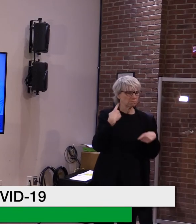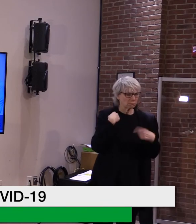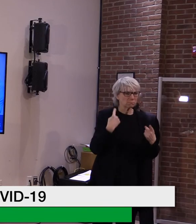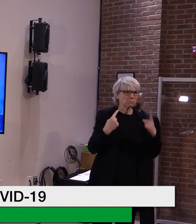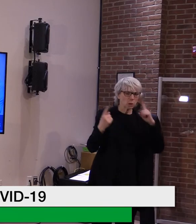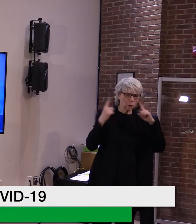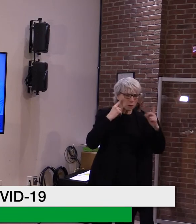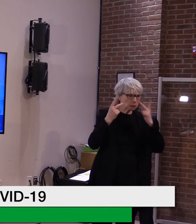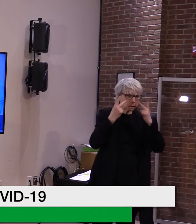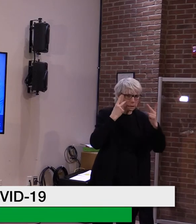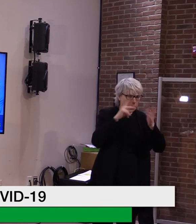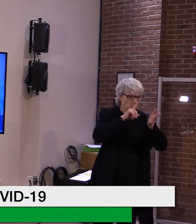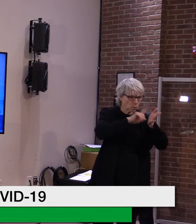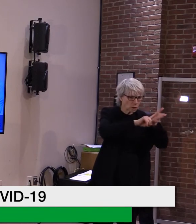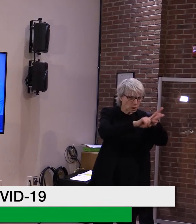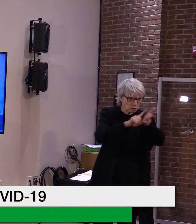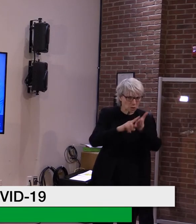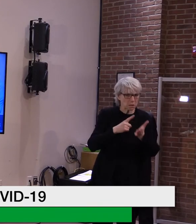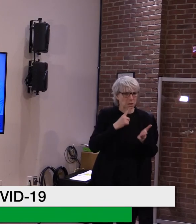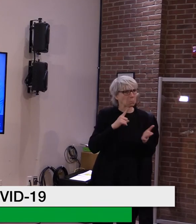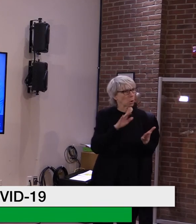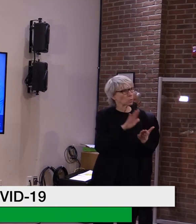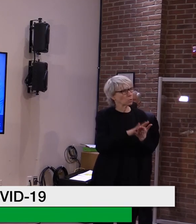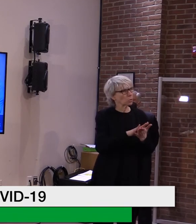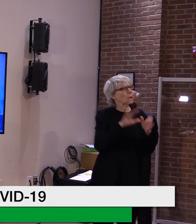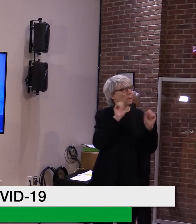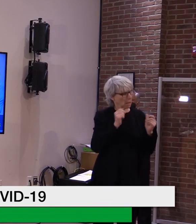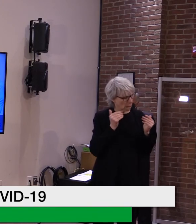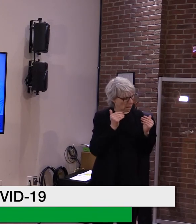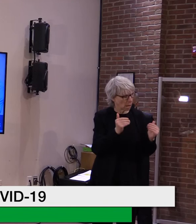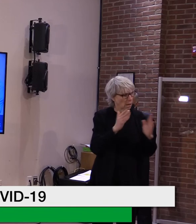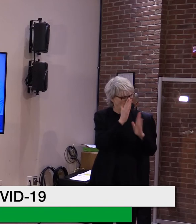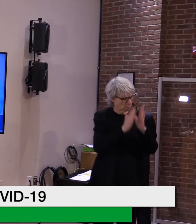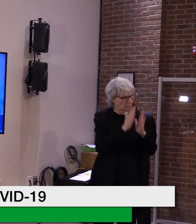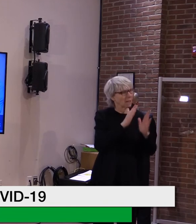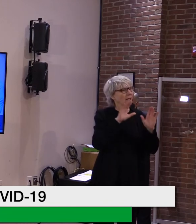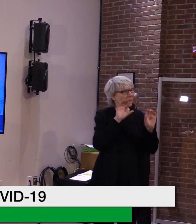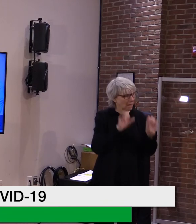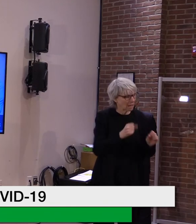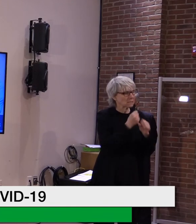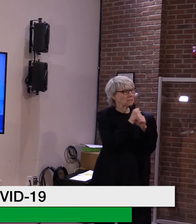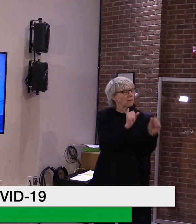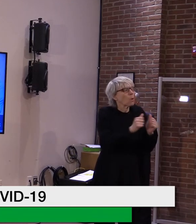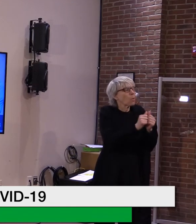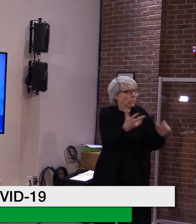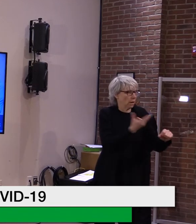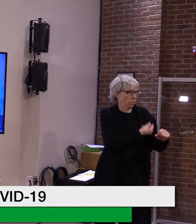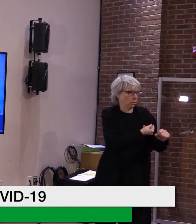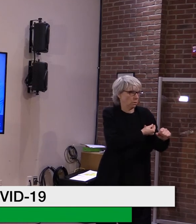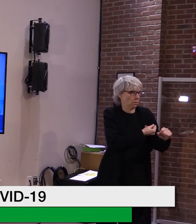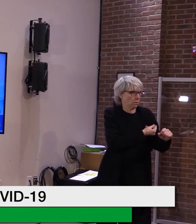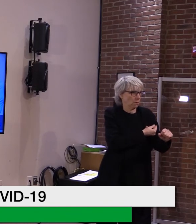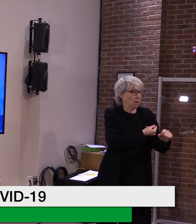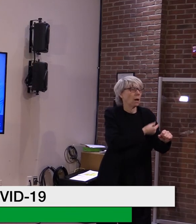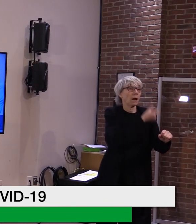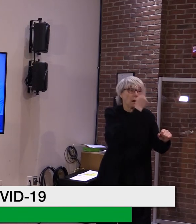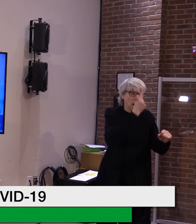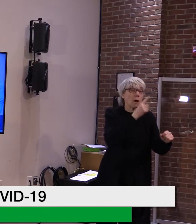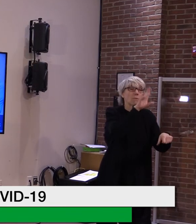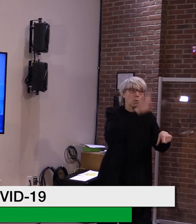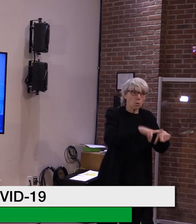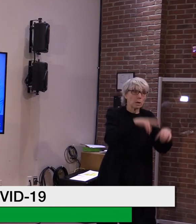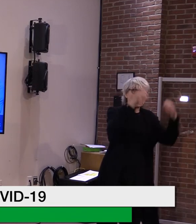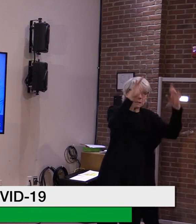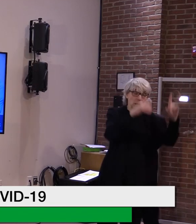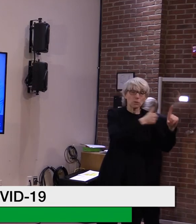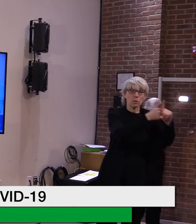said that schools can't operate if teachers aren't vaccinated. Teachers are going to feel a lot more comfortable and will be more